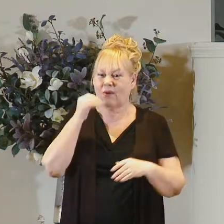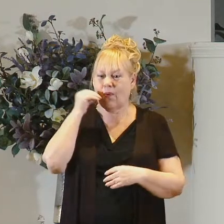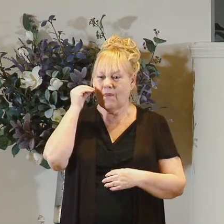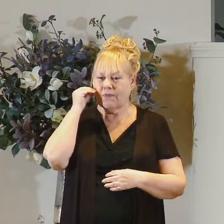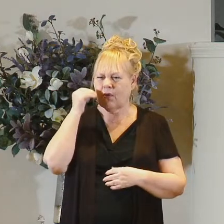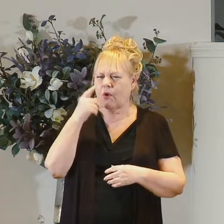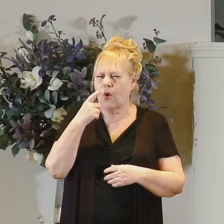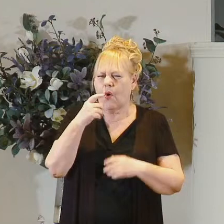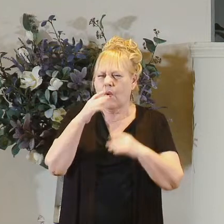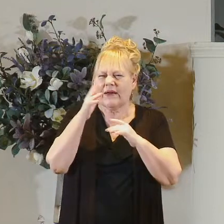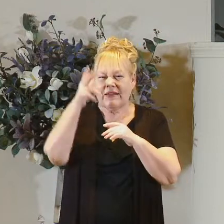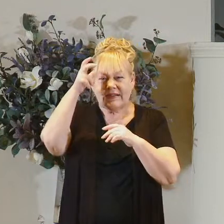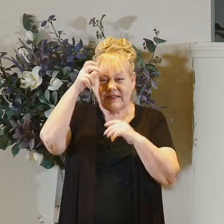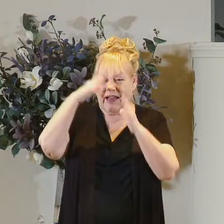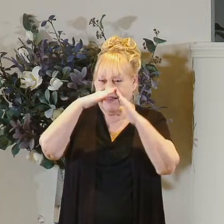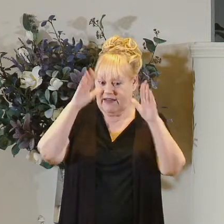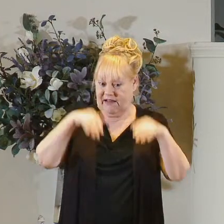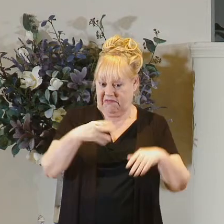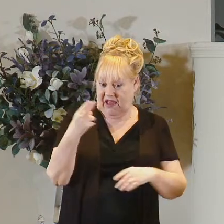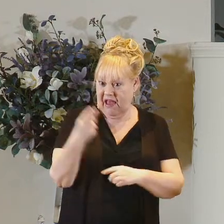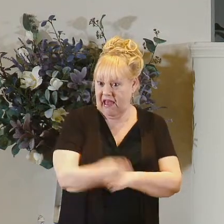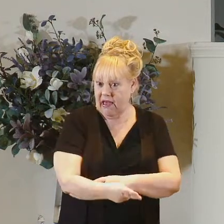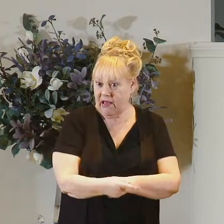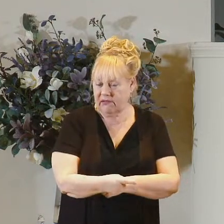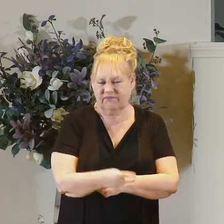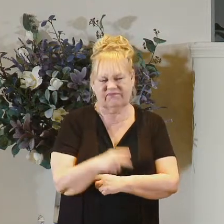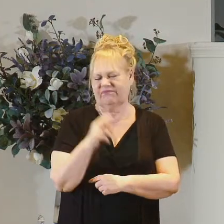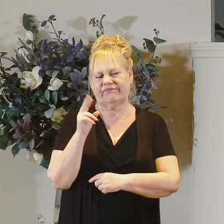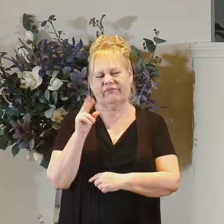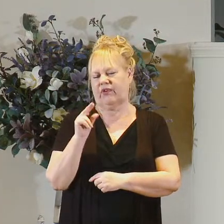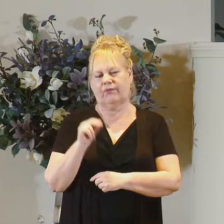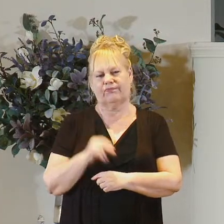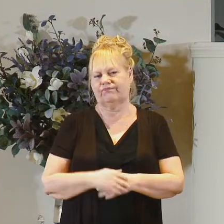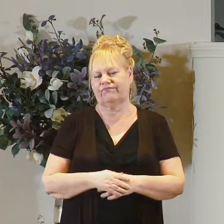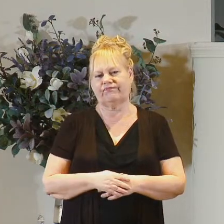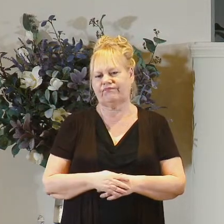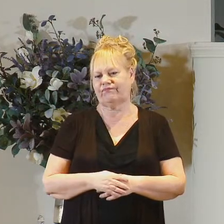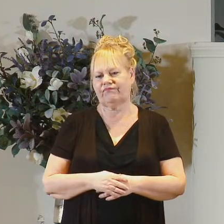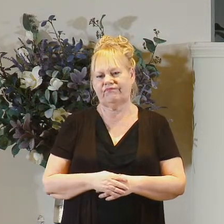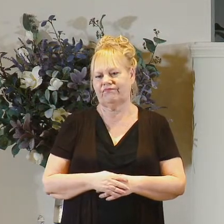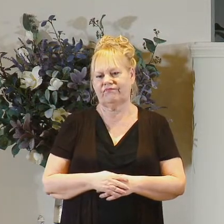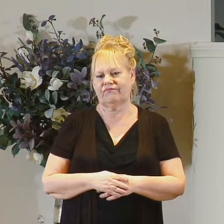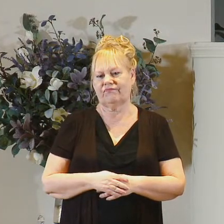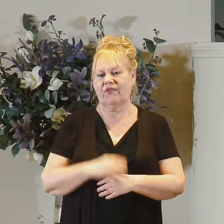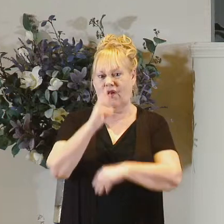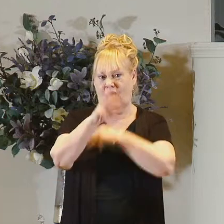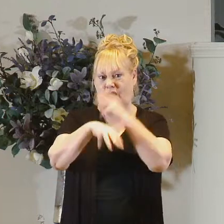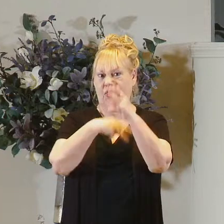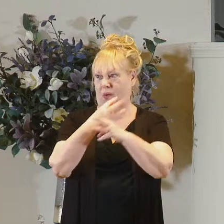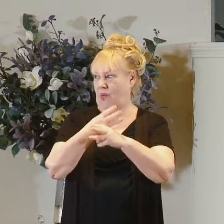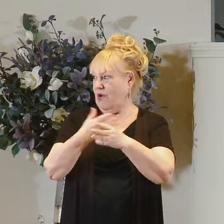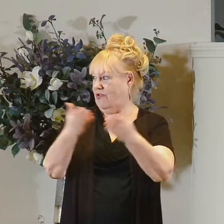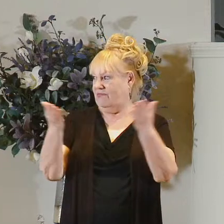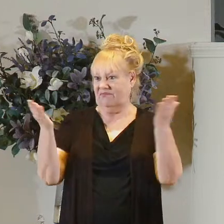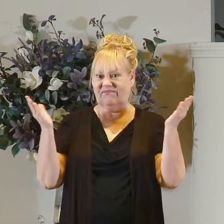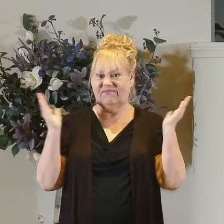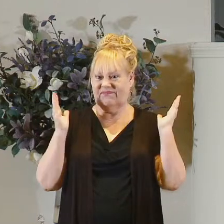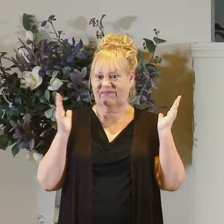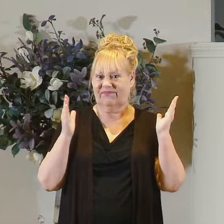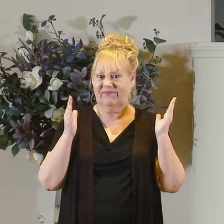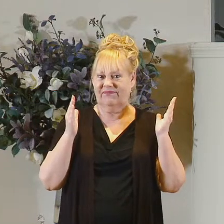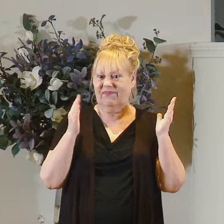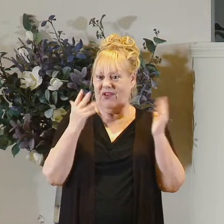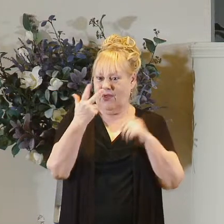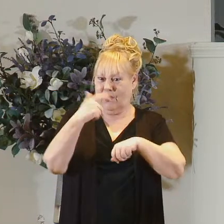hell no how the world three